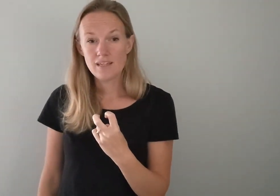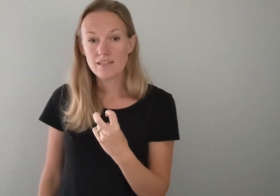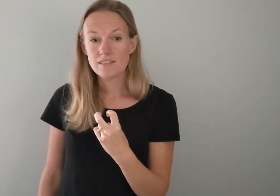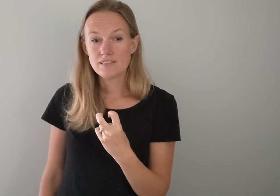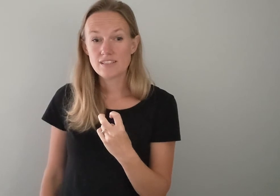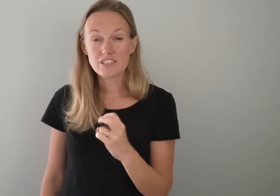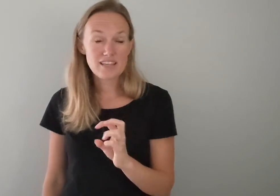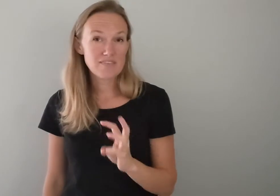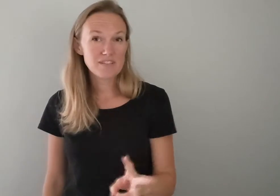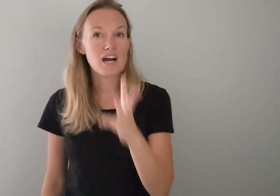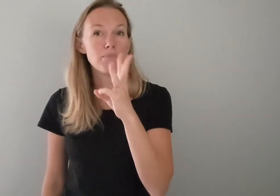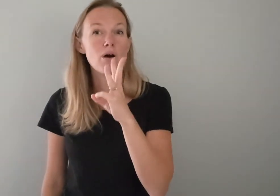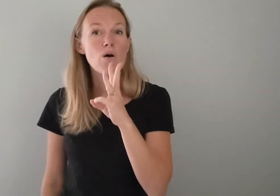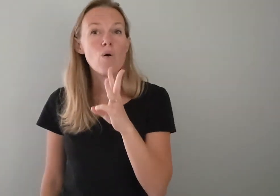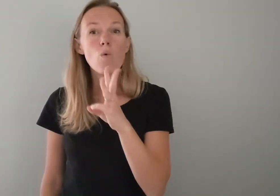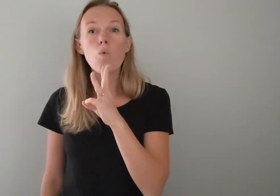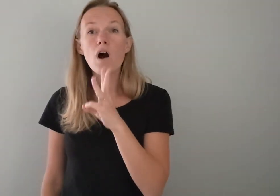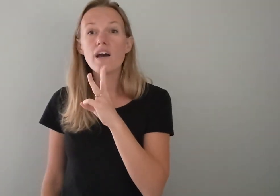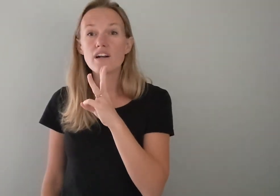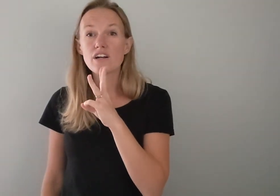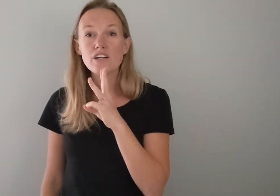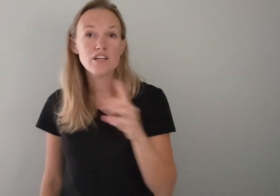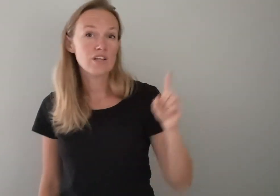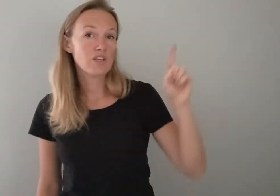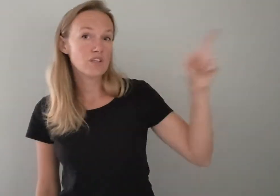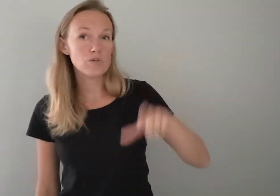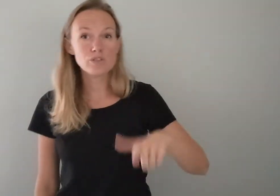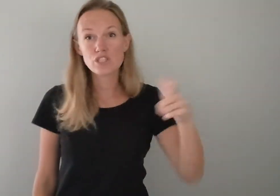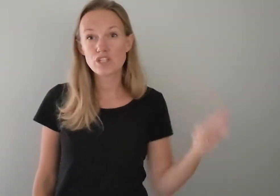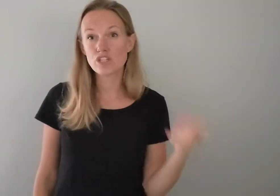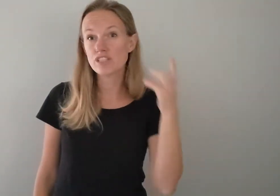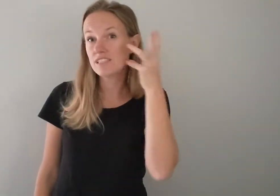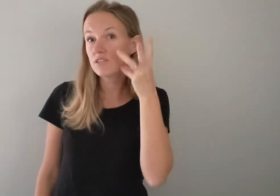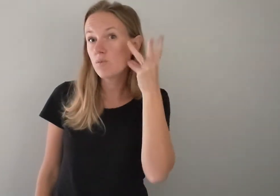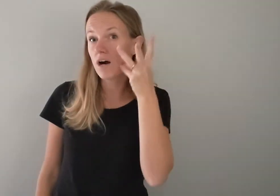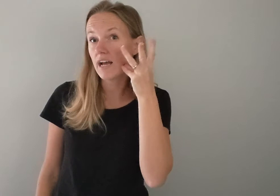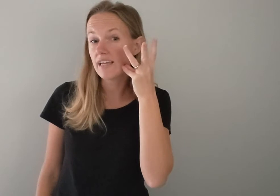So let's try that from the top. Water you turned into wine